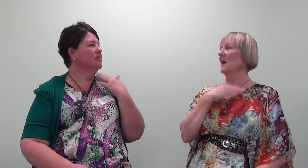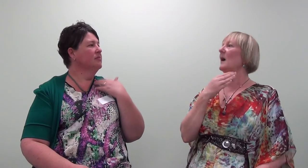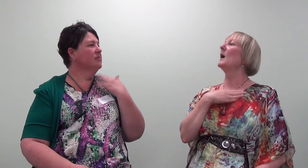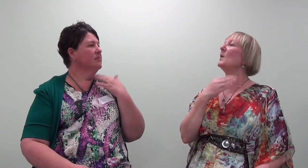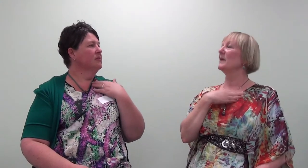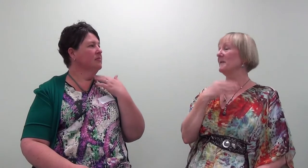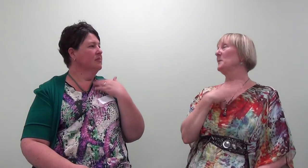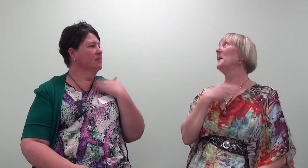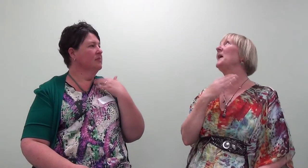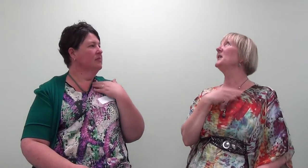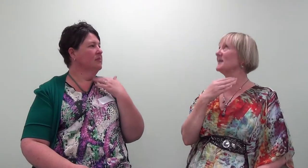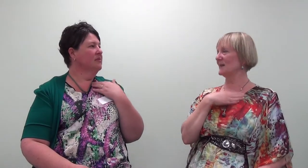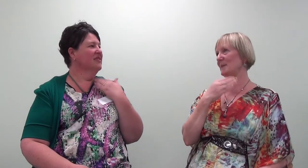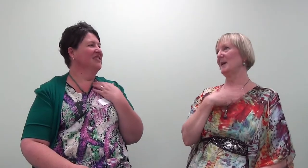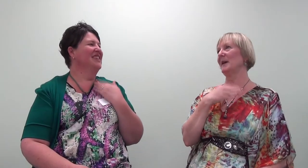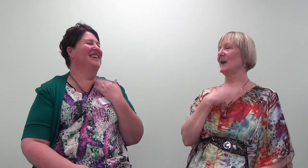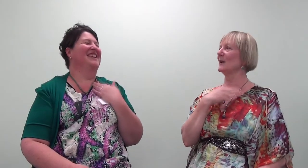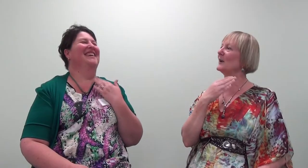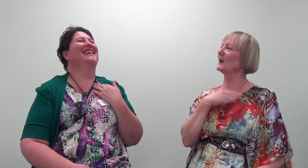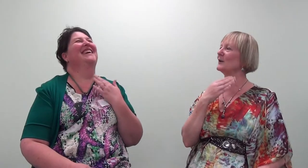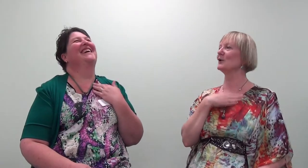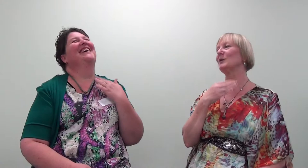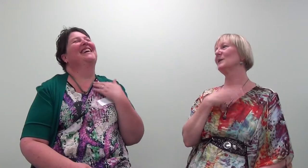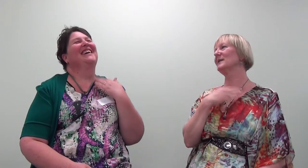I want to feel peace in my neck and shoulders.